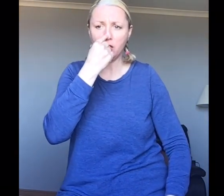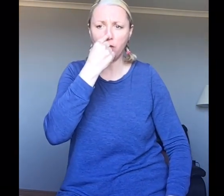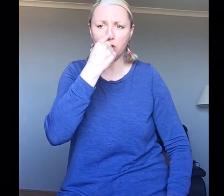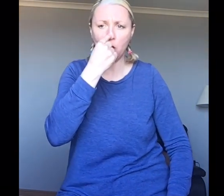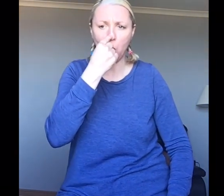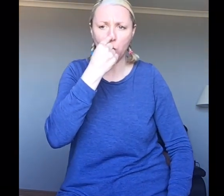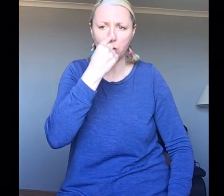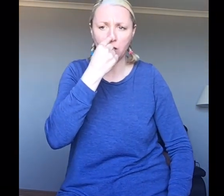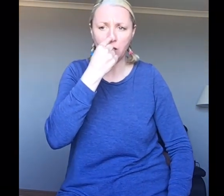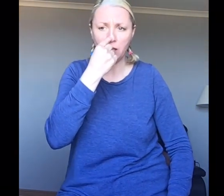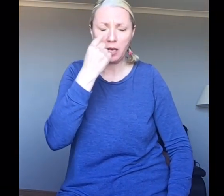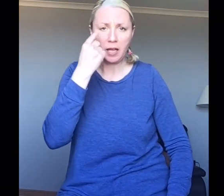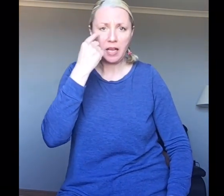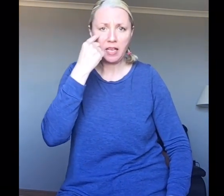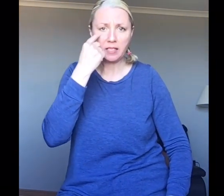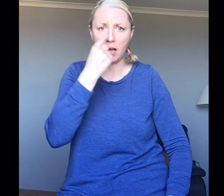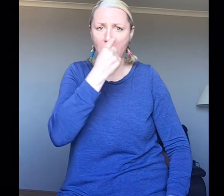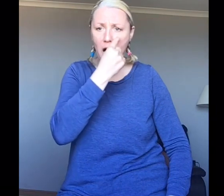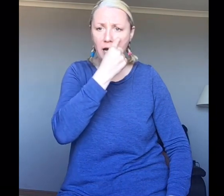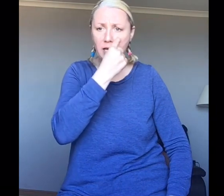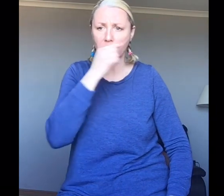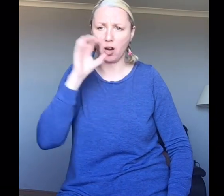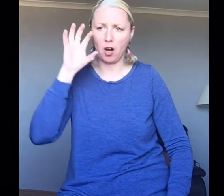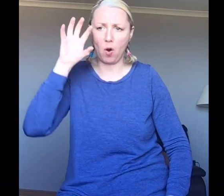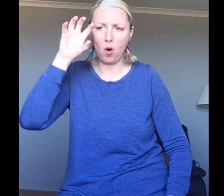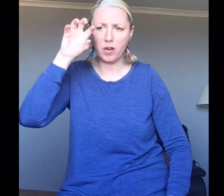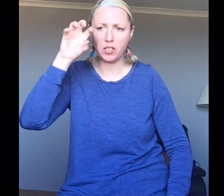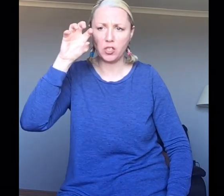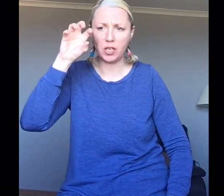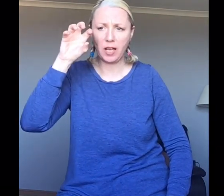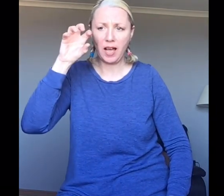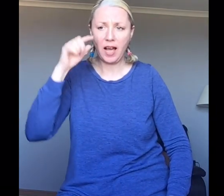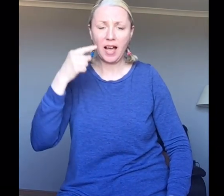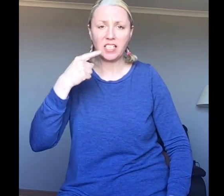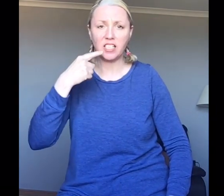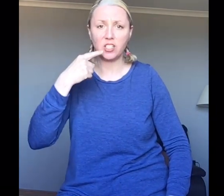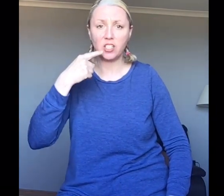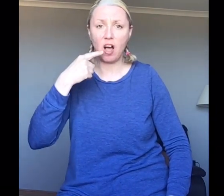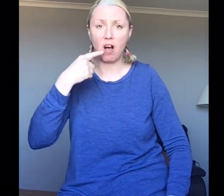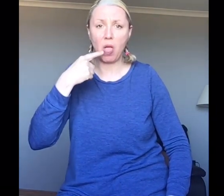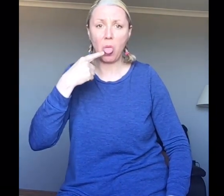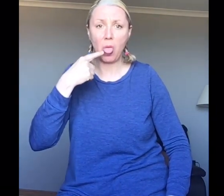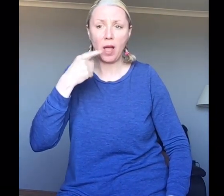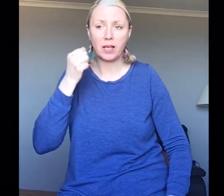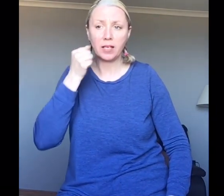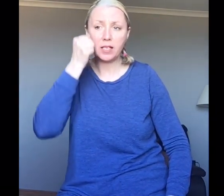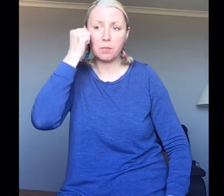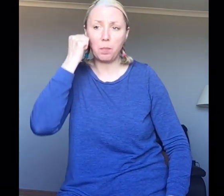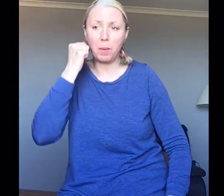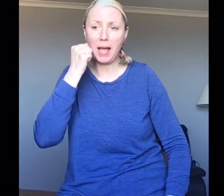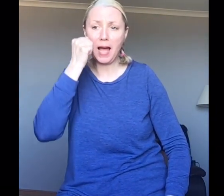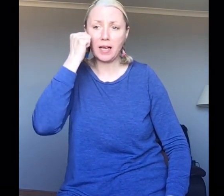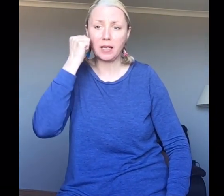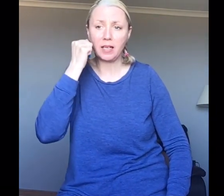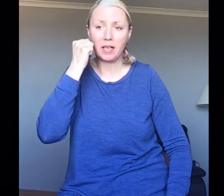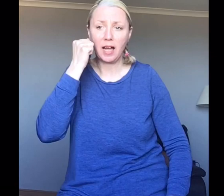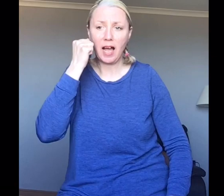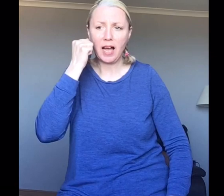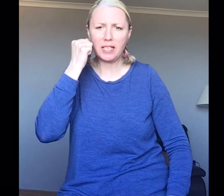of his nose. His eyes are orange, and his tongue is black, and he